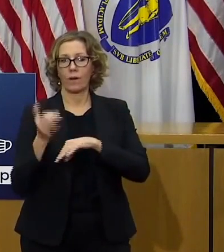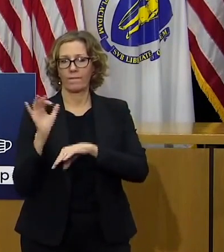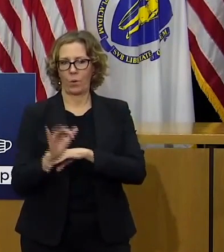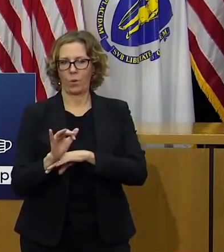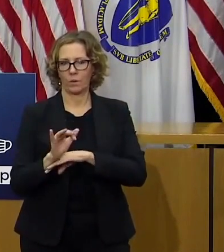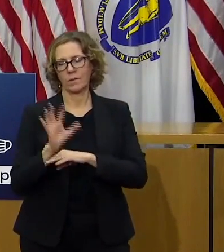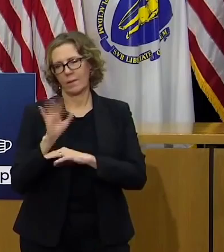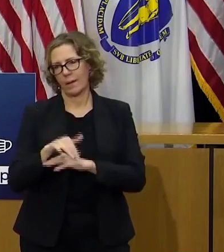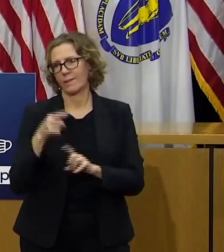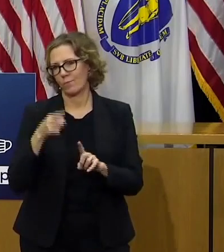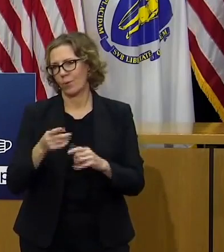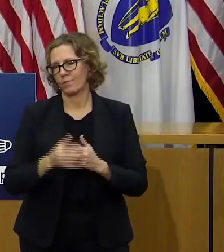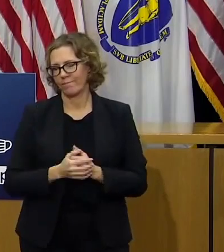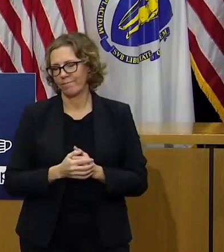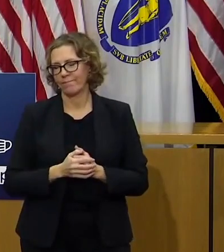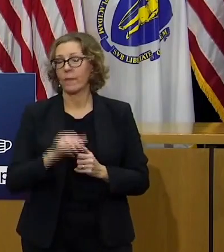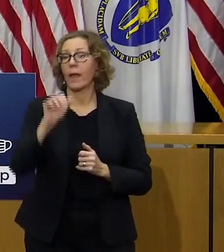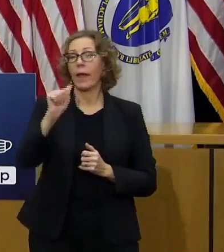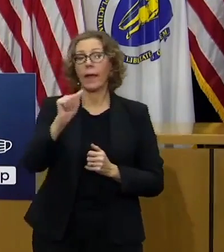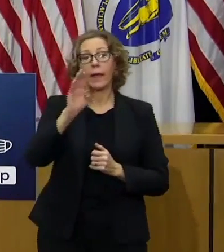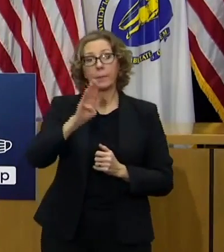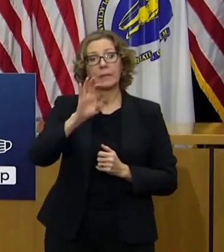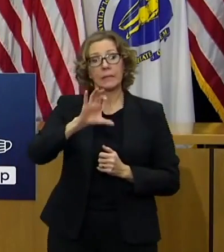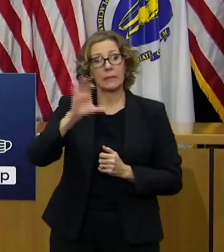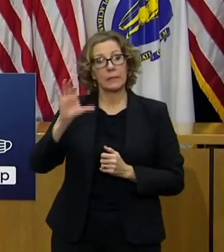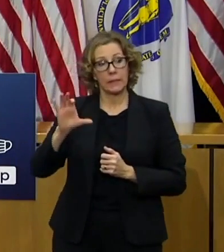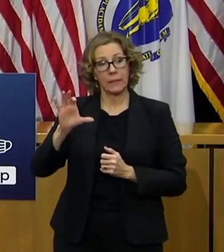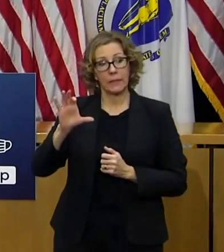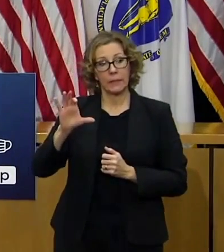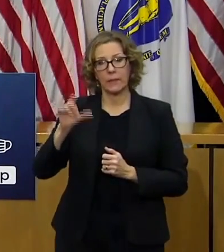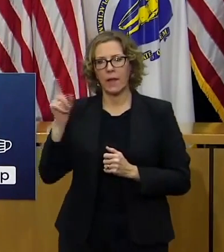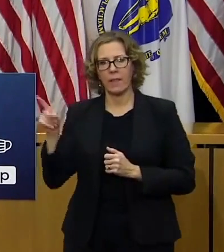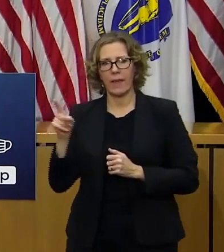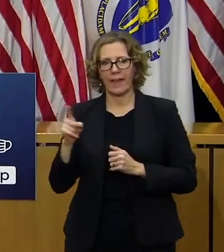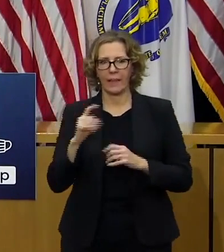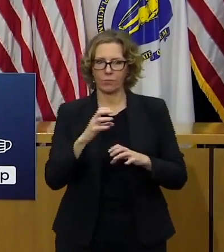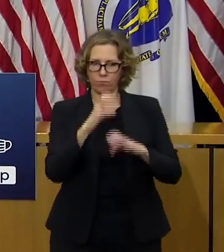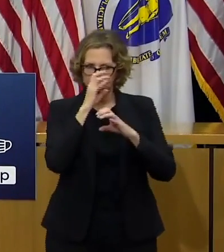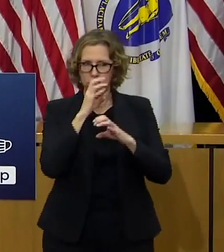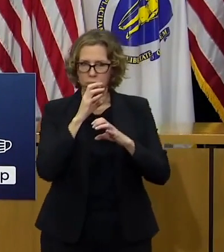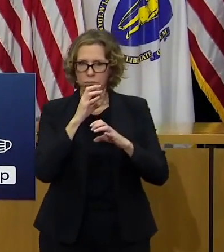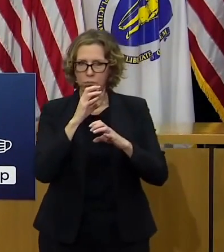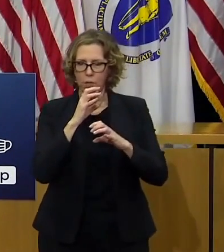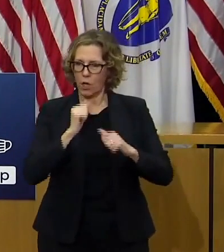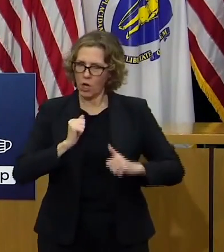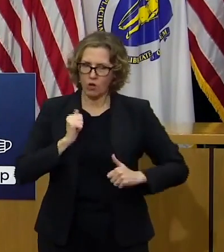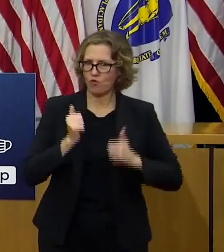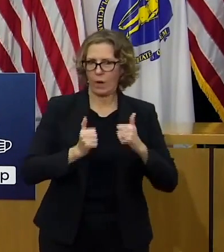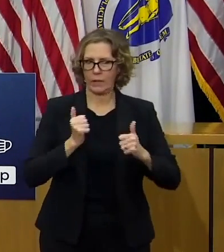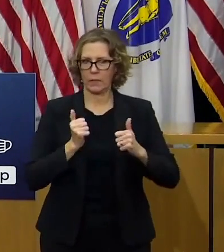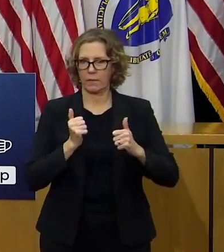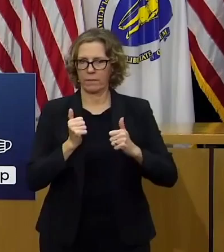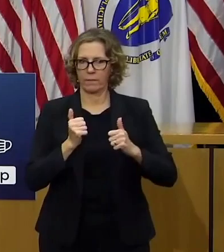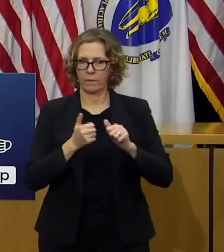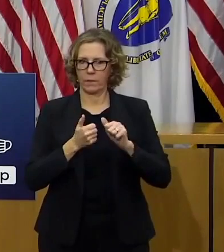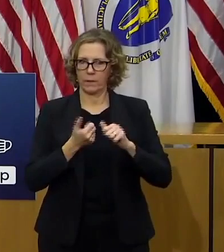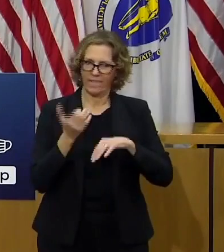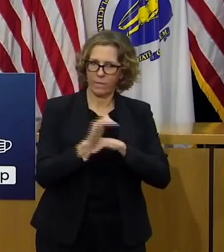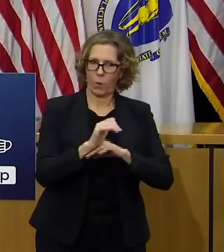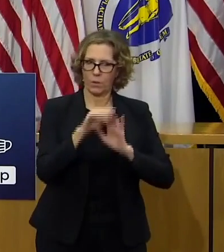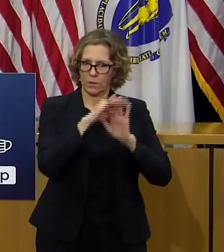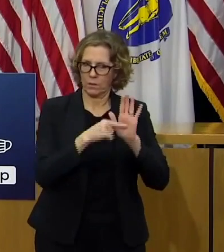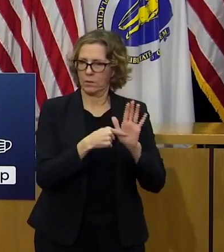abcc aggressively enforces the guidance over the entities with which they have jurisdiction the department of labor